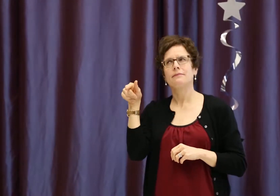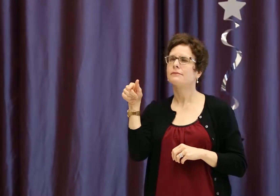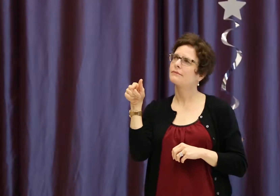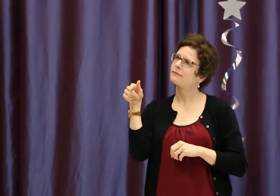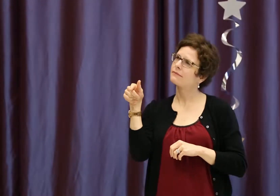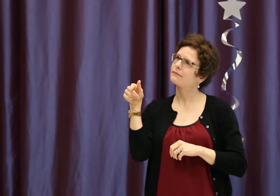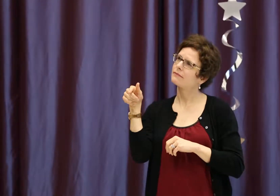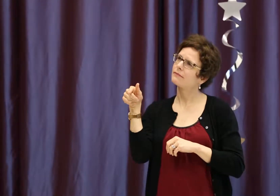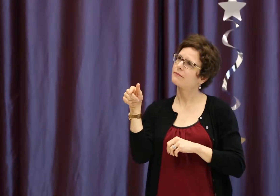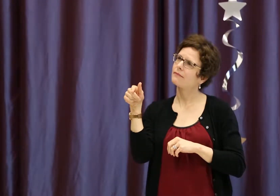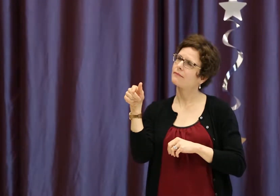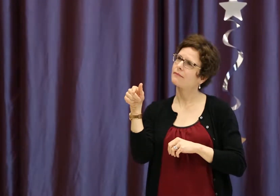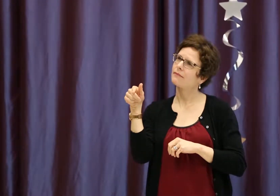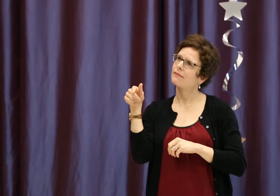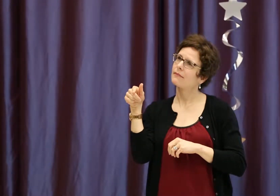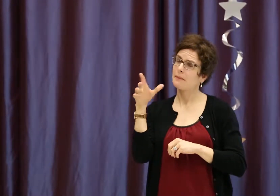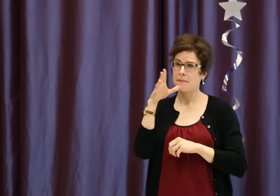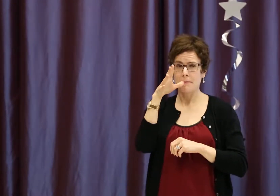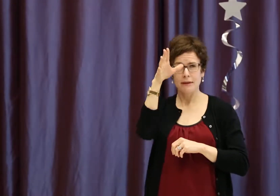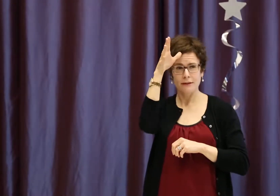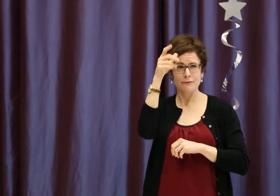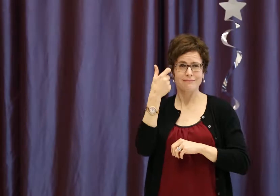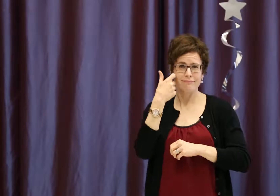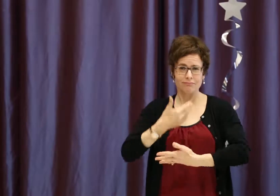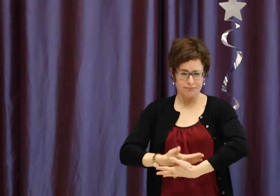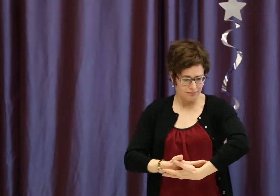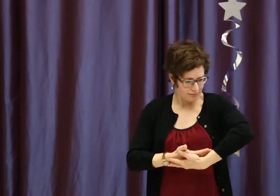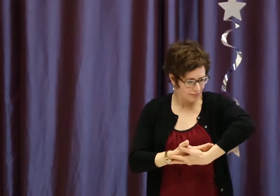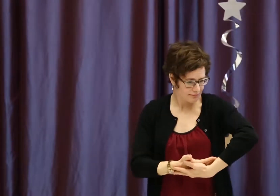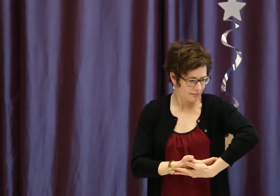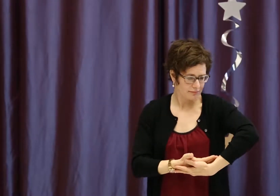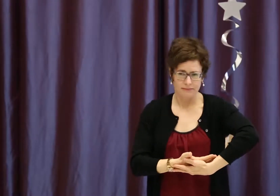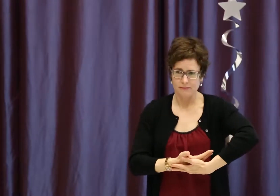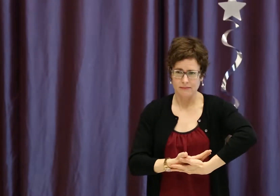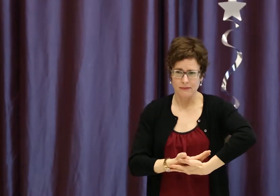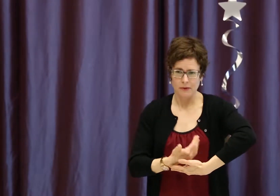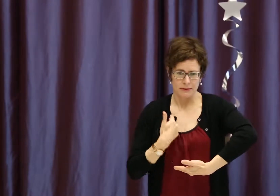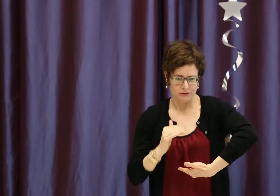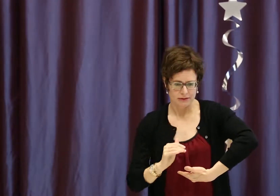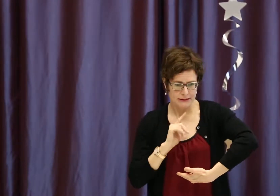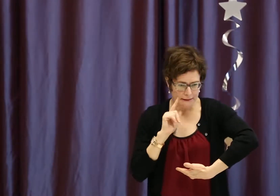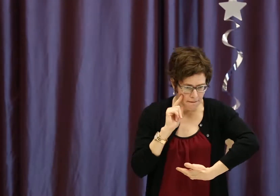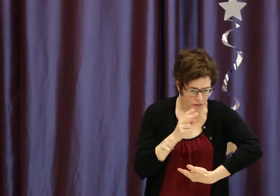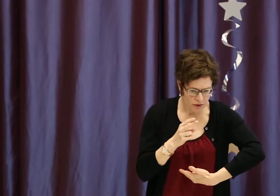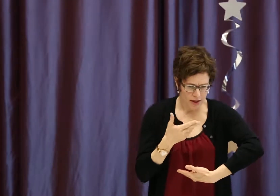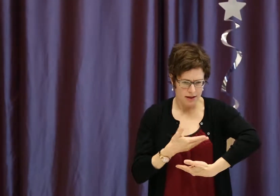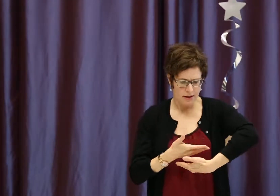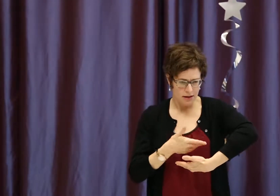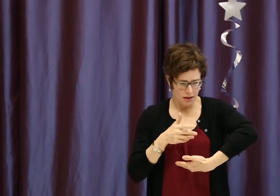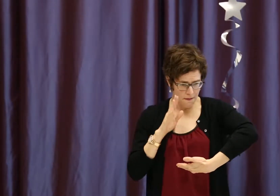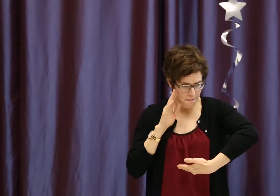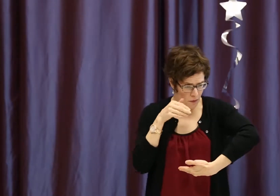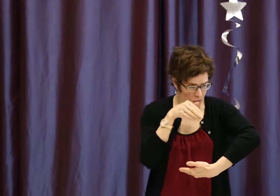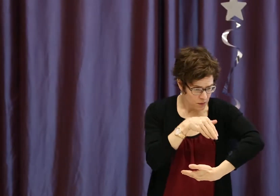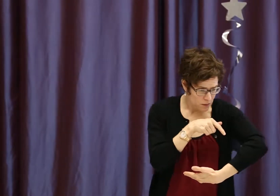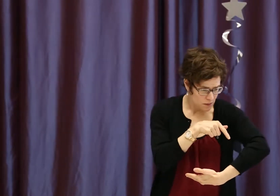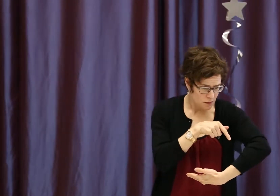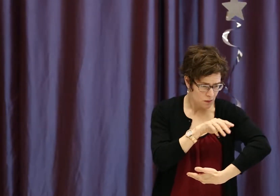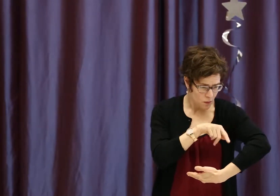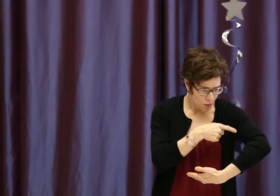The social model is an interesting one. So for a hearing parent who has recently discovered that their infant